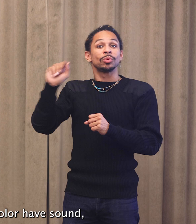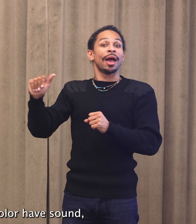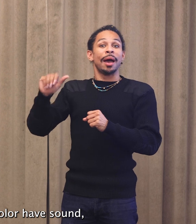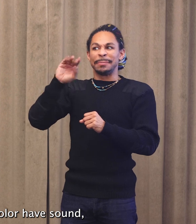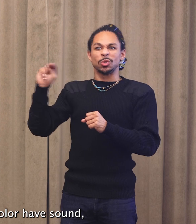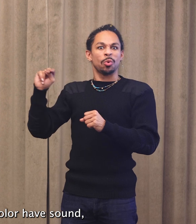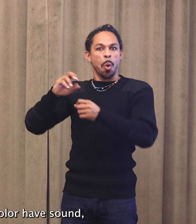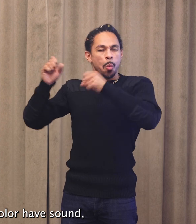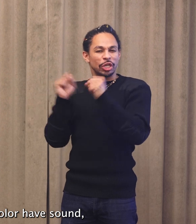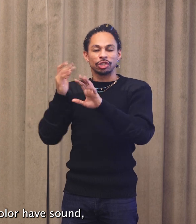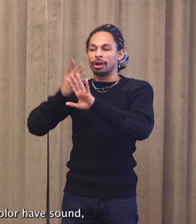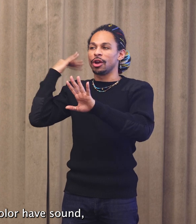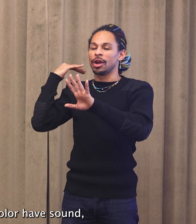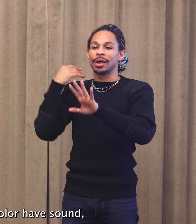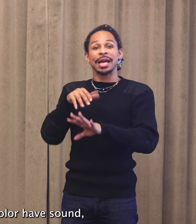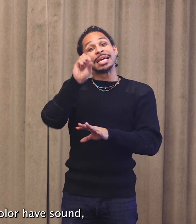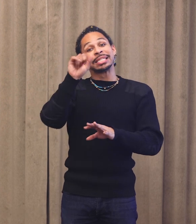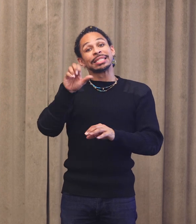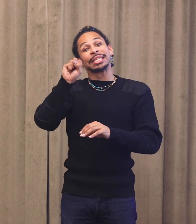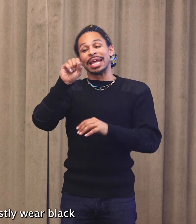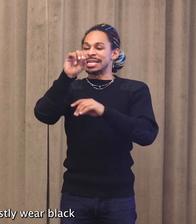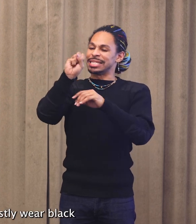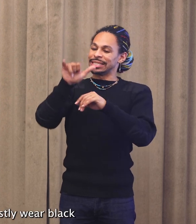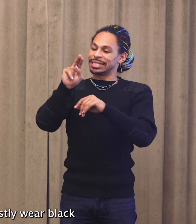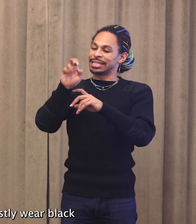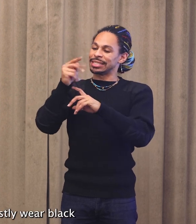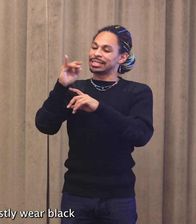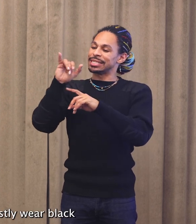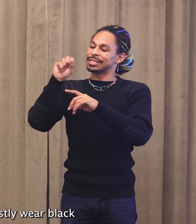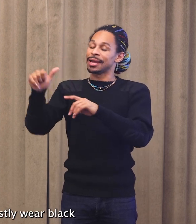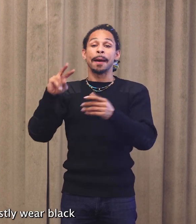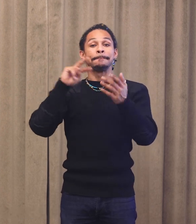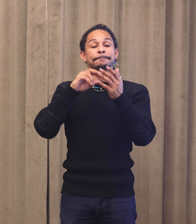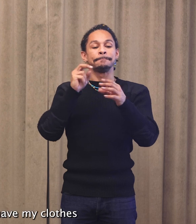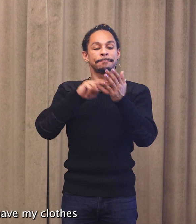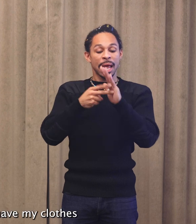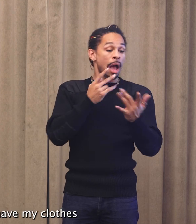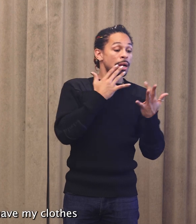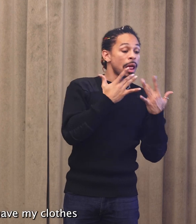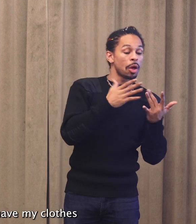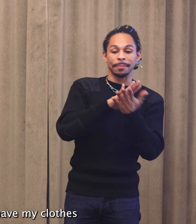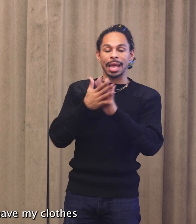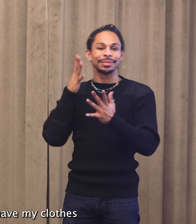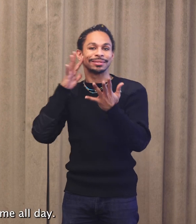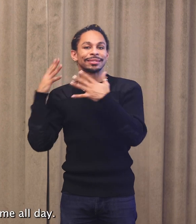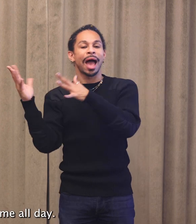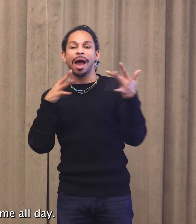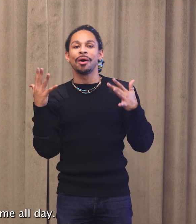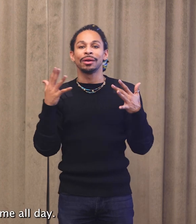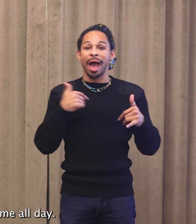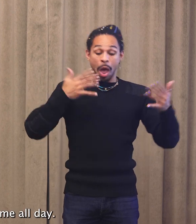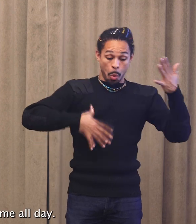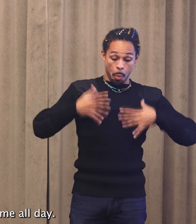Synesthesia made color have sound, which is why I mostly wear black because I cannot have my clothes